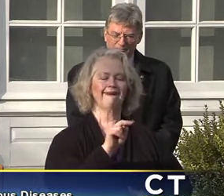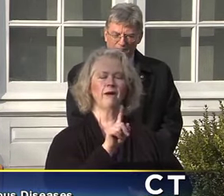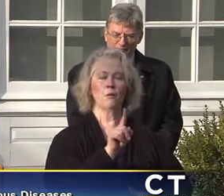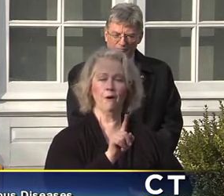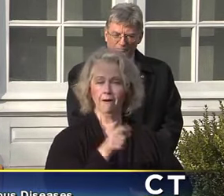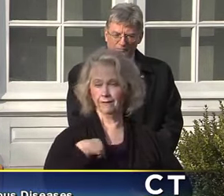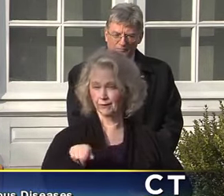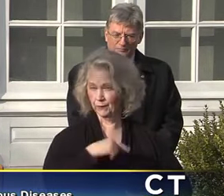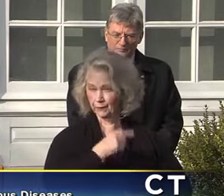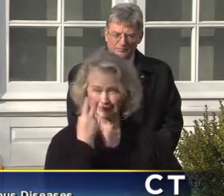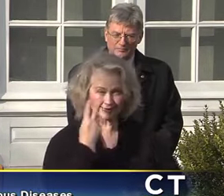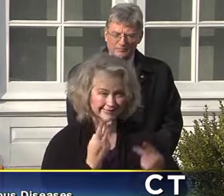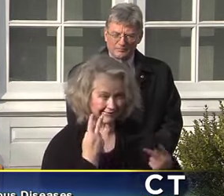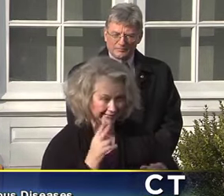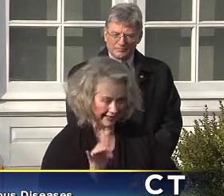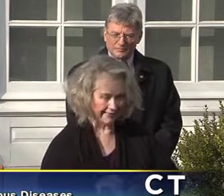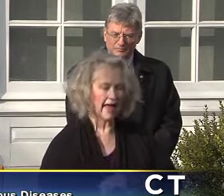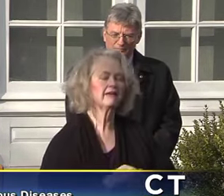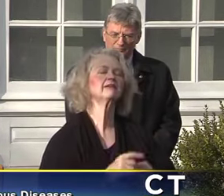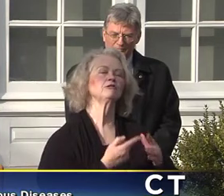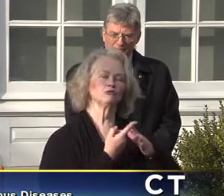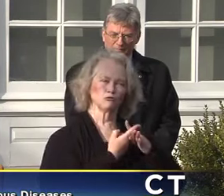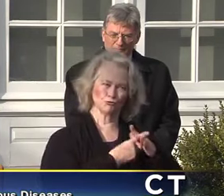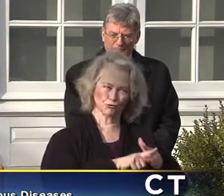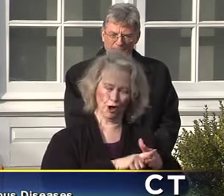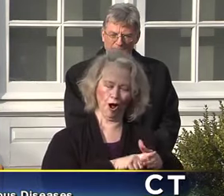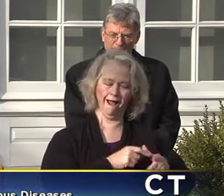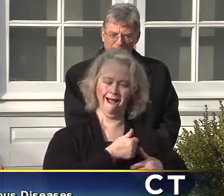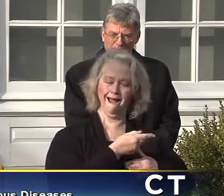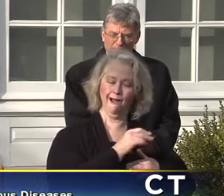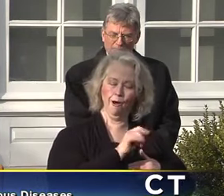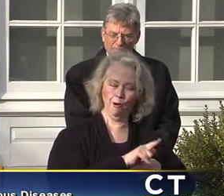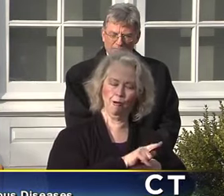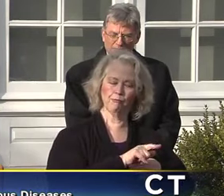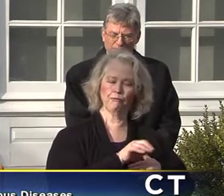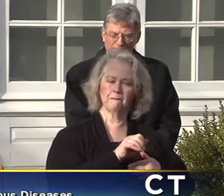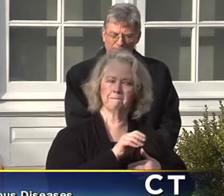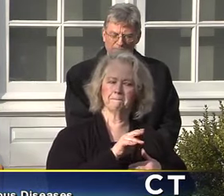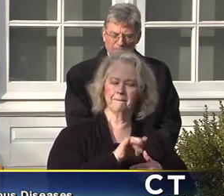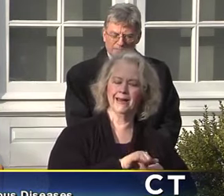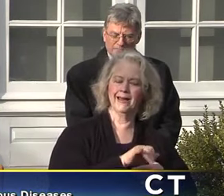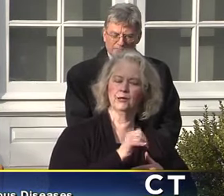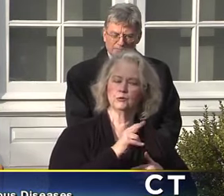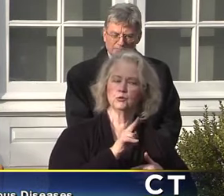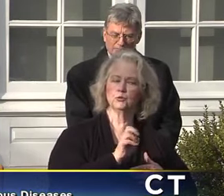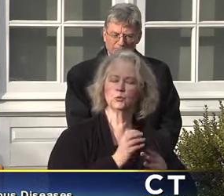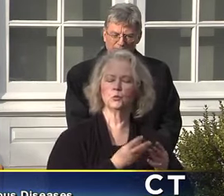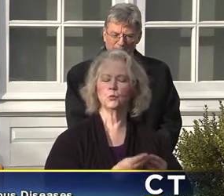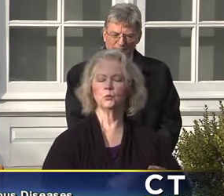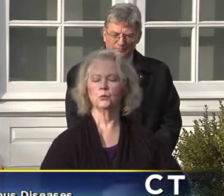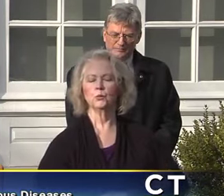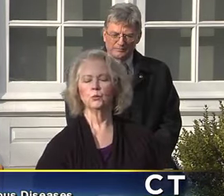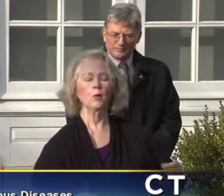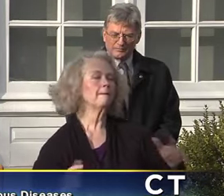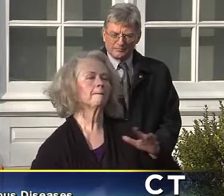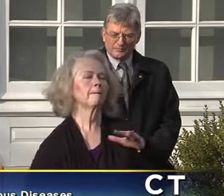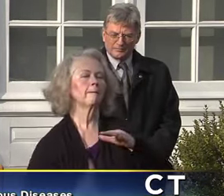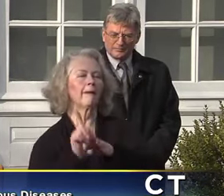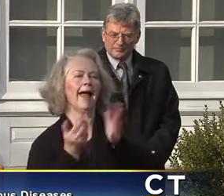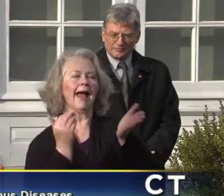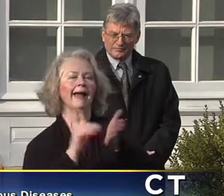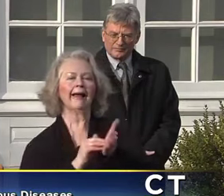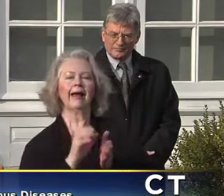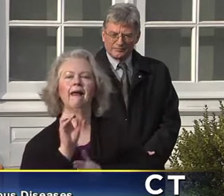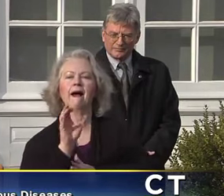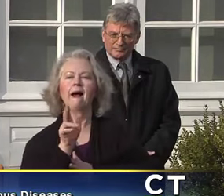all experienced. It started in April and May and June and disappeared over the summer and came back in October,